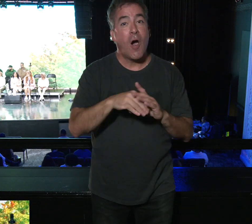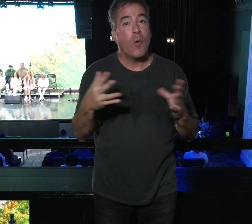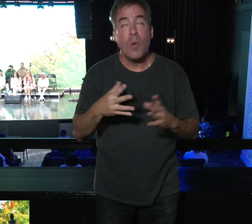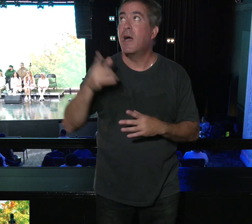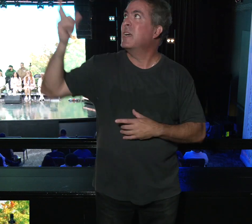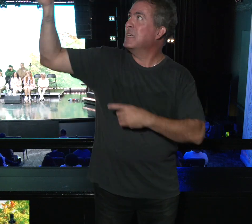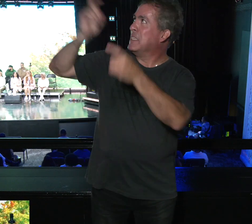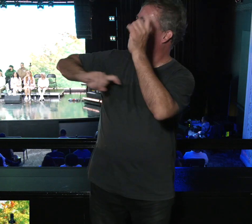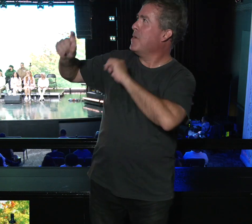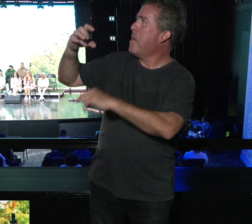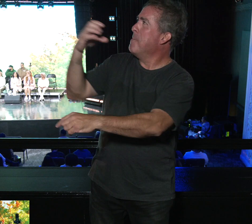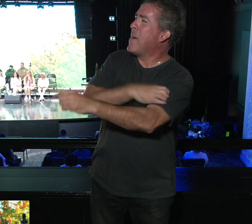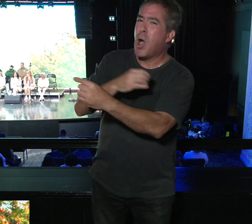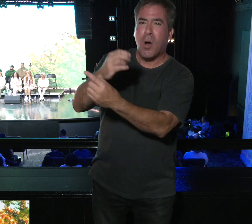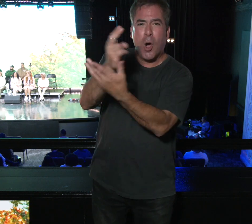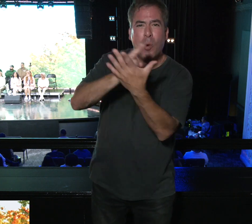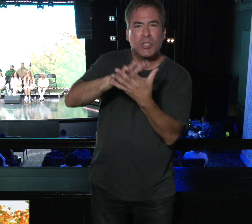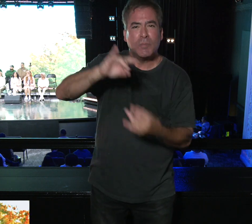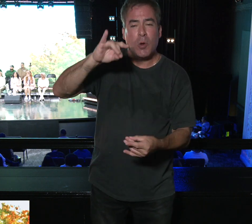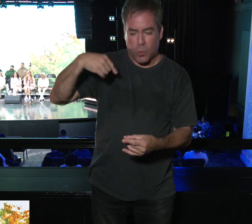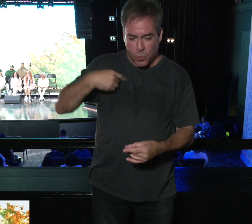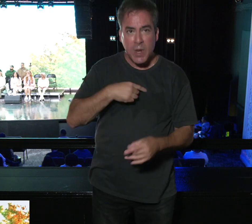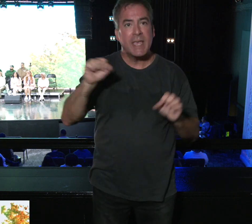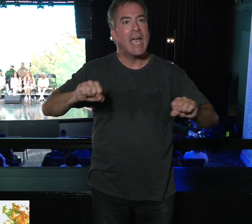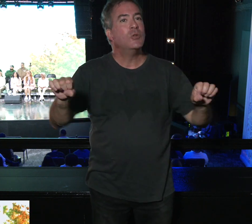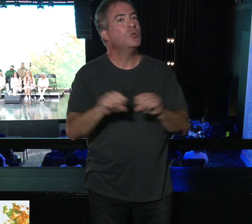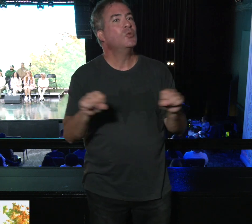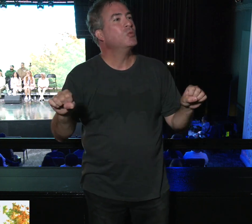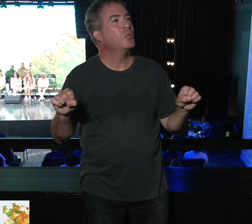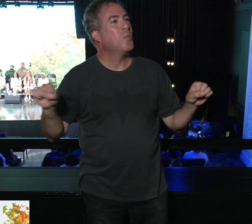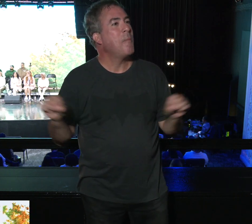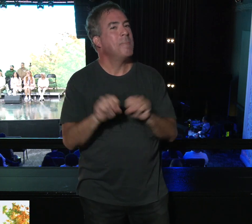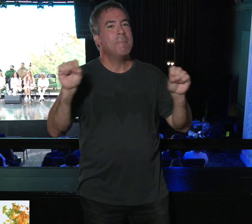us gifts. He's given this power of the Holy Spirit so that we can do miracles.